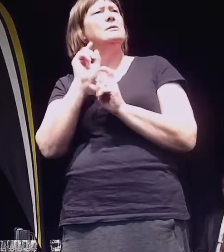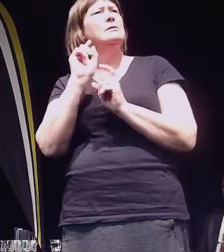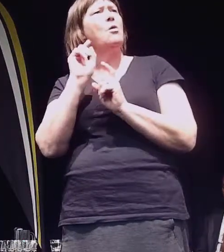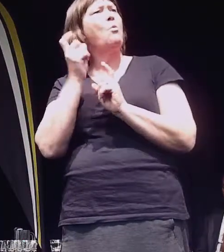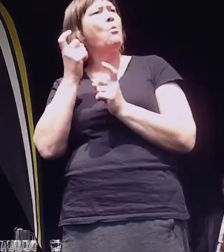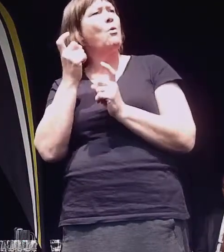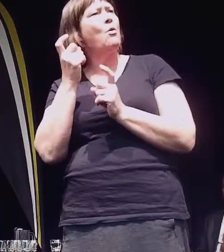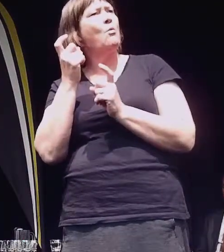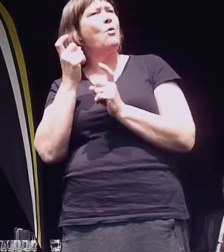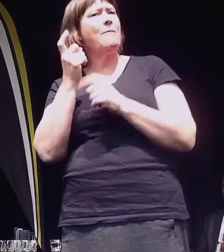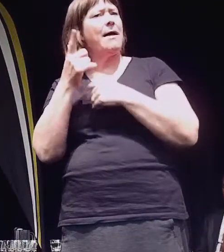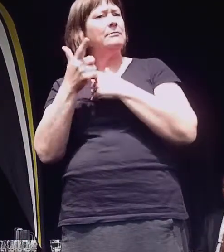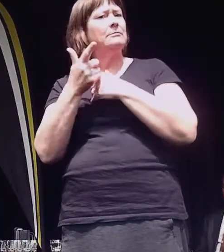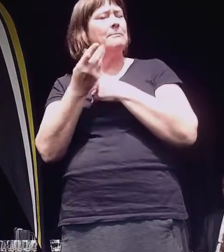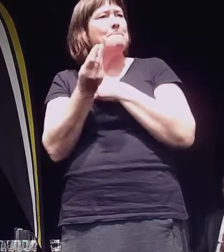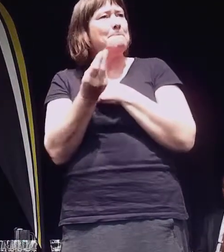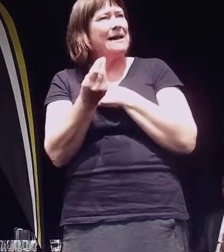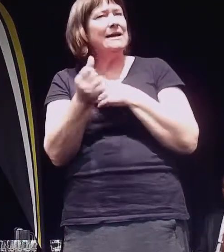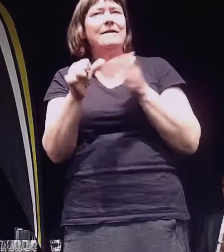control of rates.